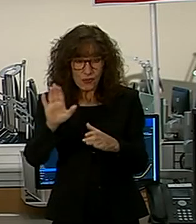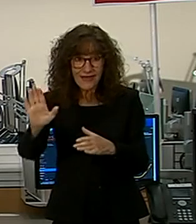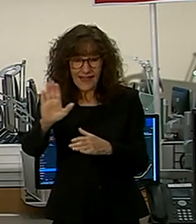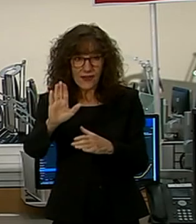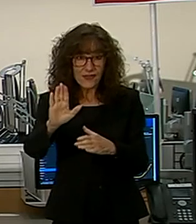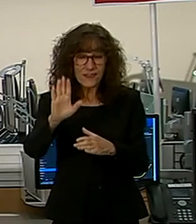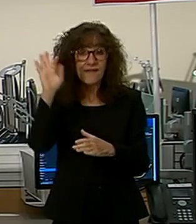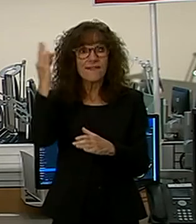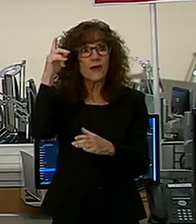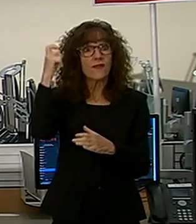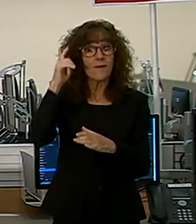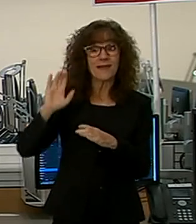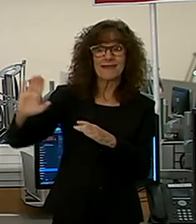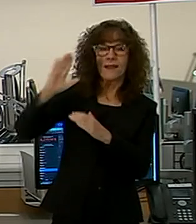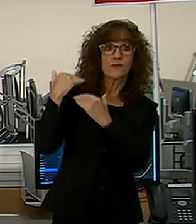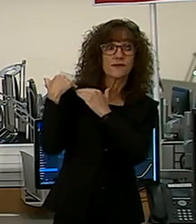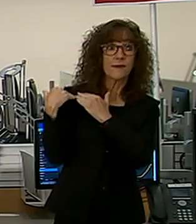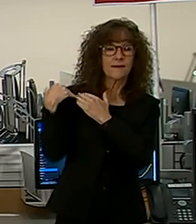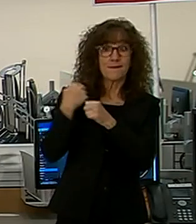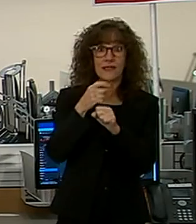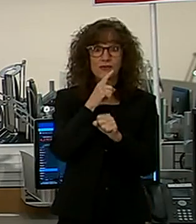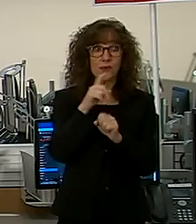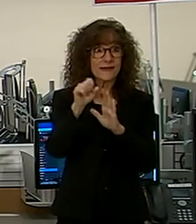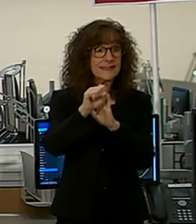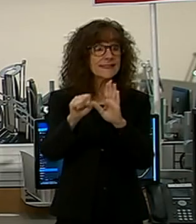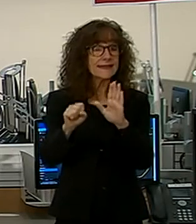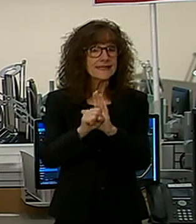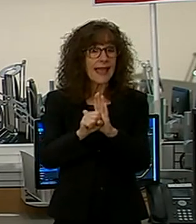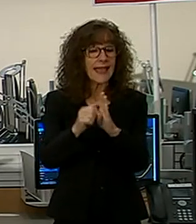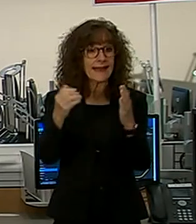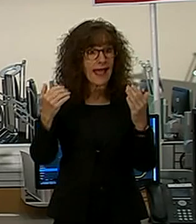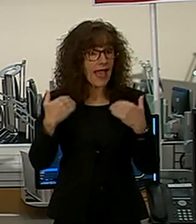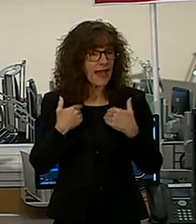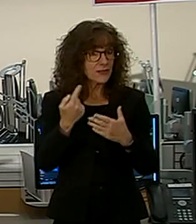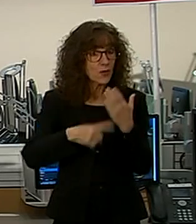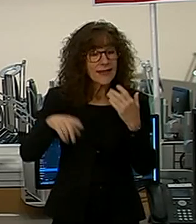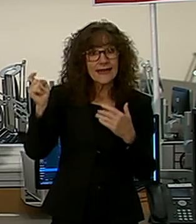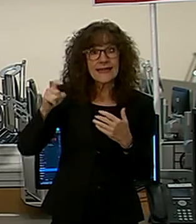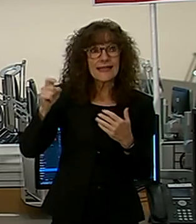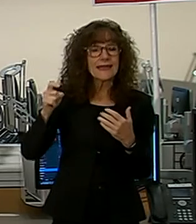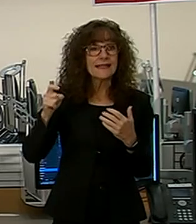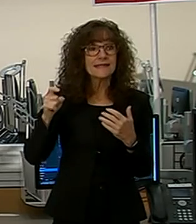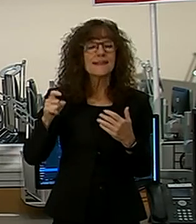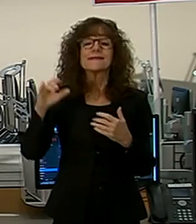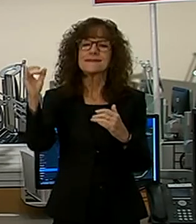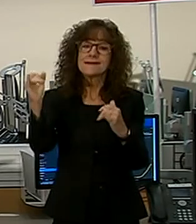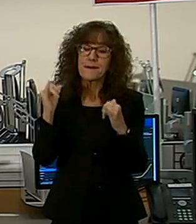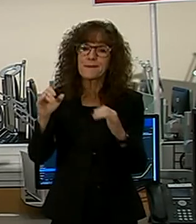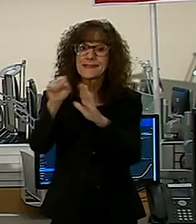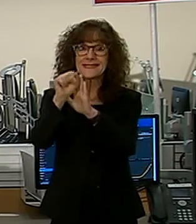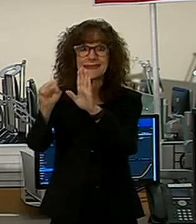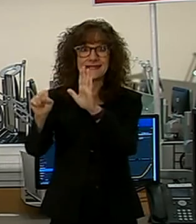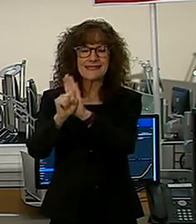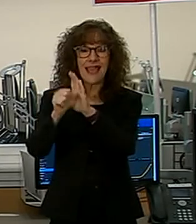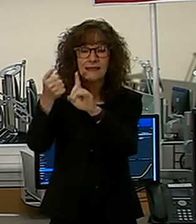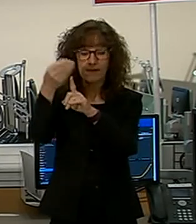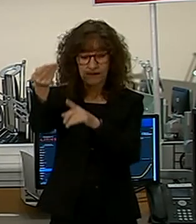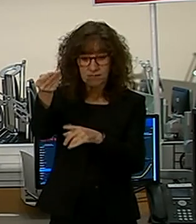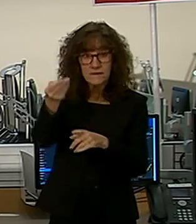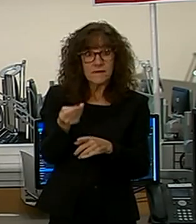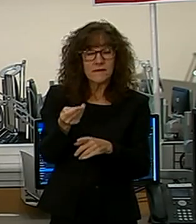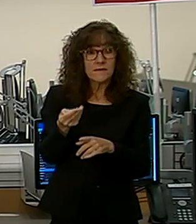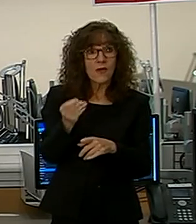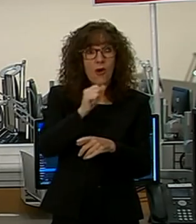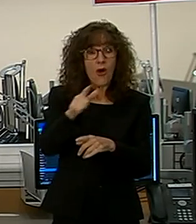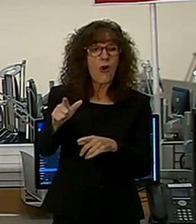it is the federal government's responsibility to make sure that the state has the resources it needs. So it is the state's responsibility to make sure